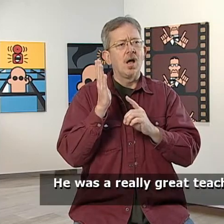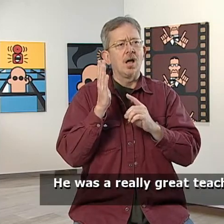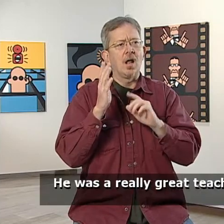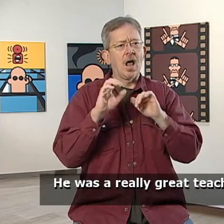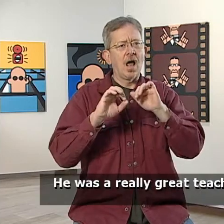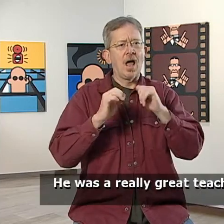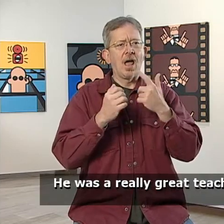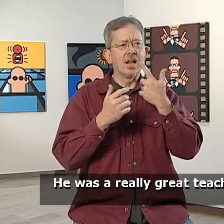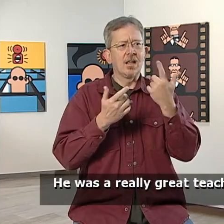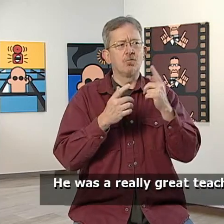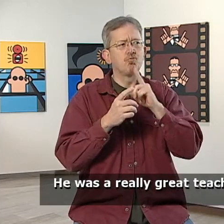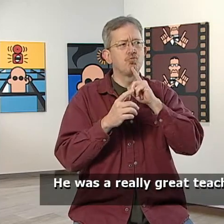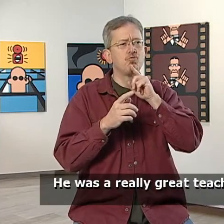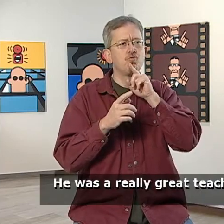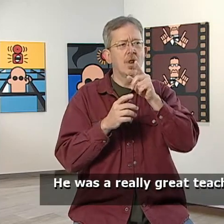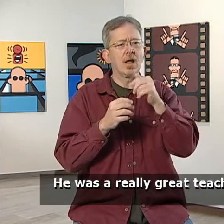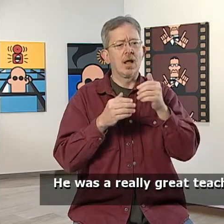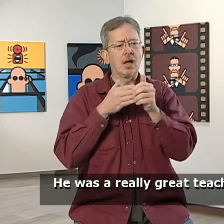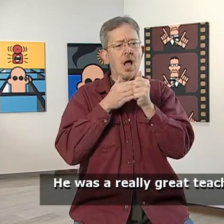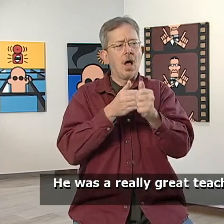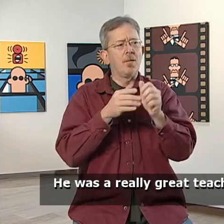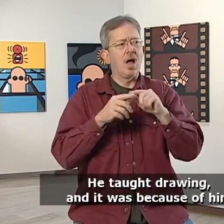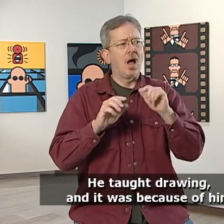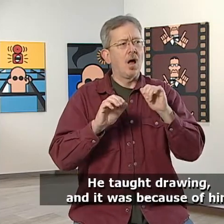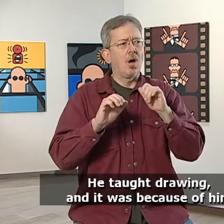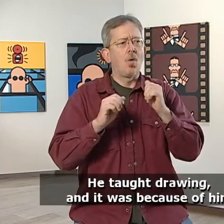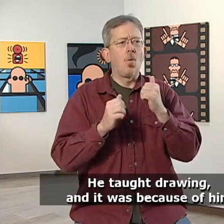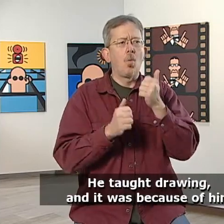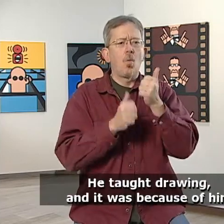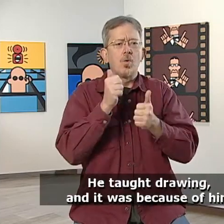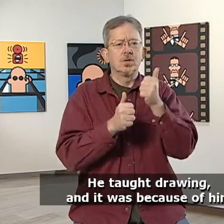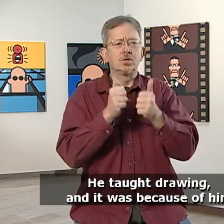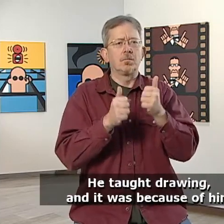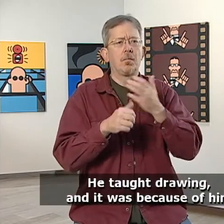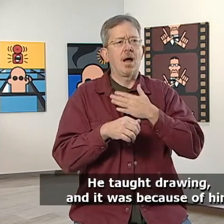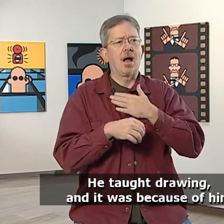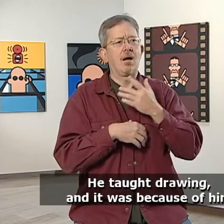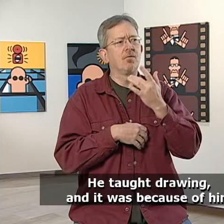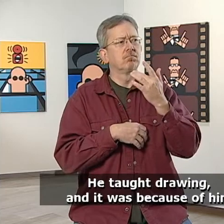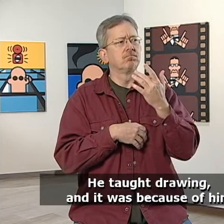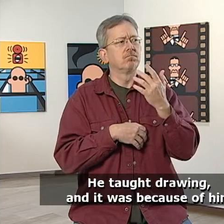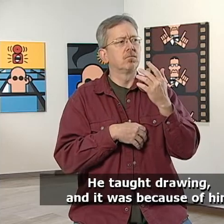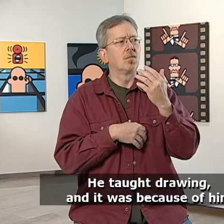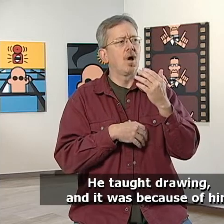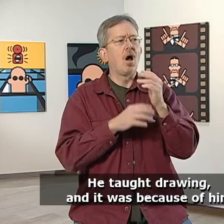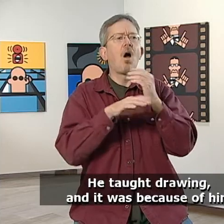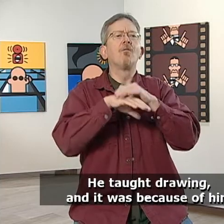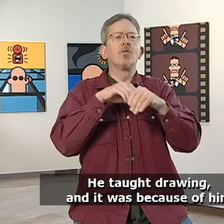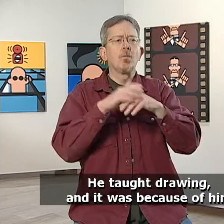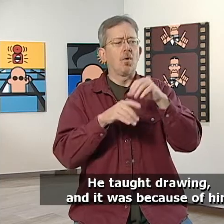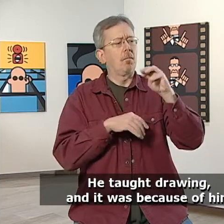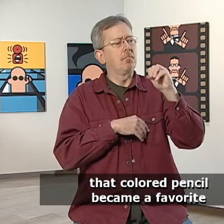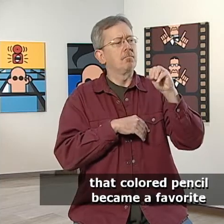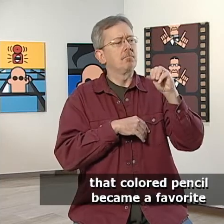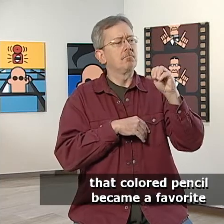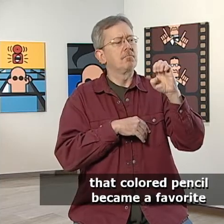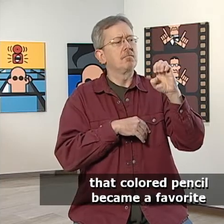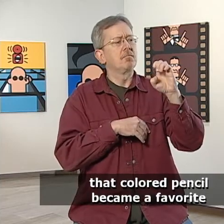He was a really great teacher. He taught drawing and it was because of him that